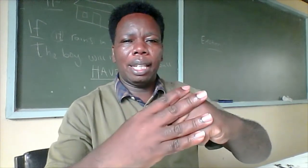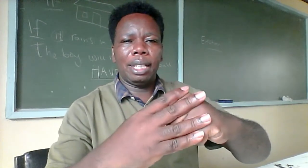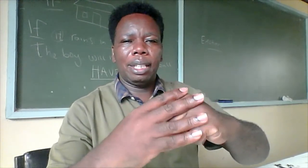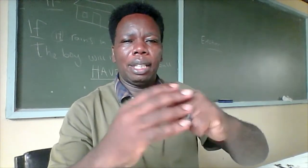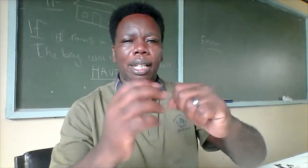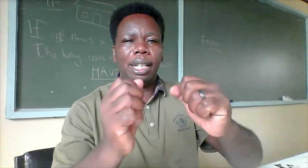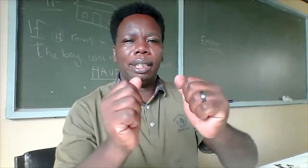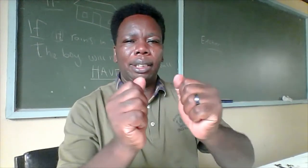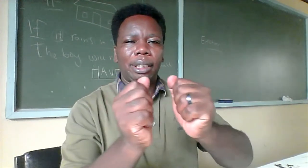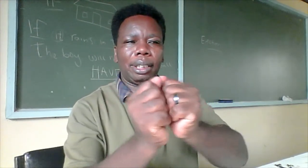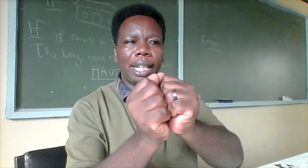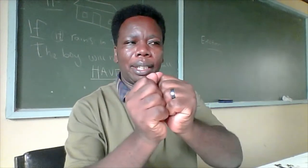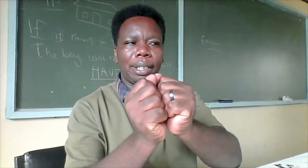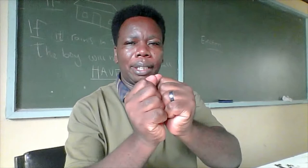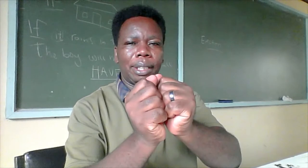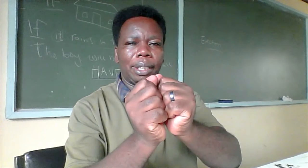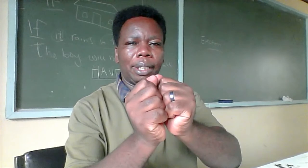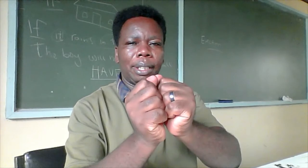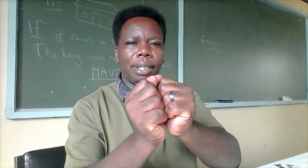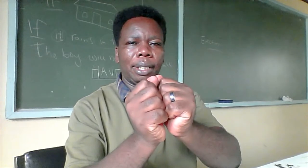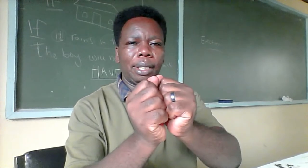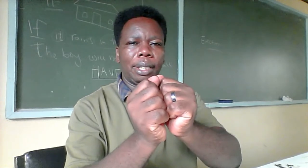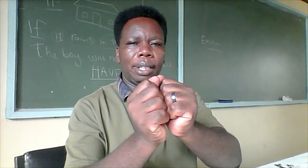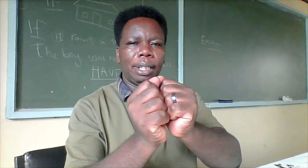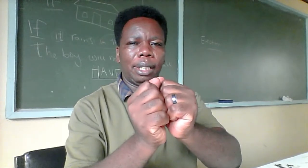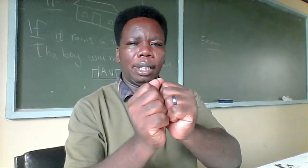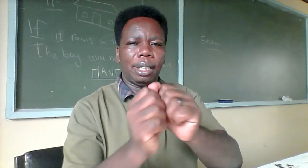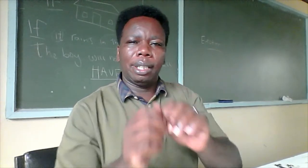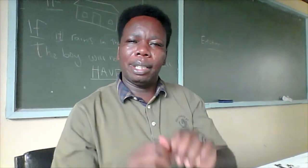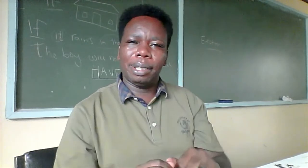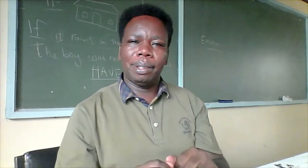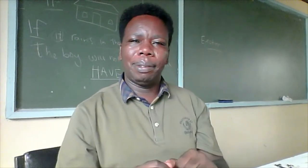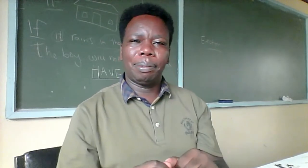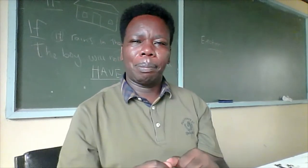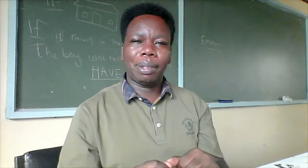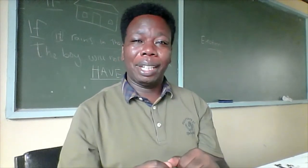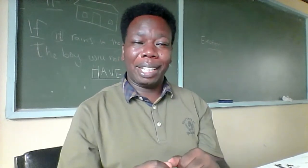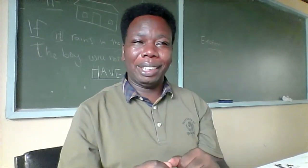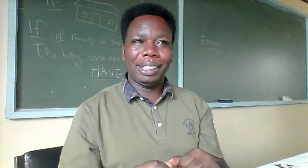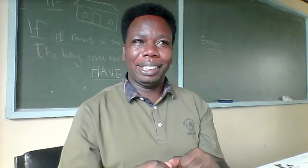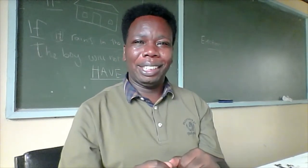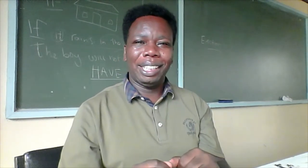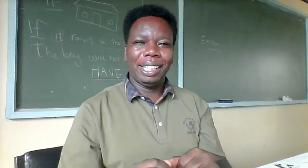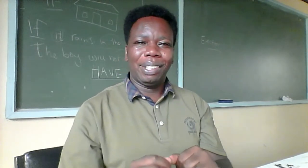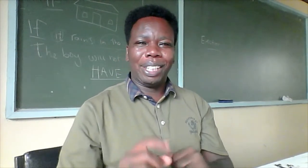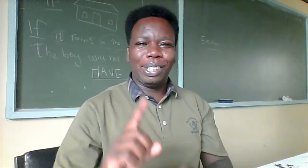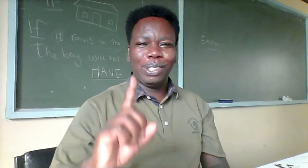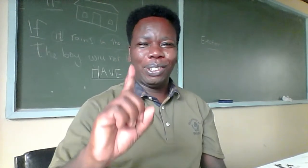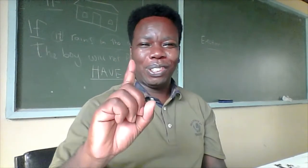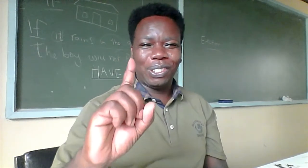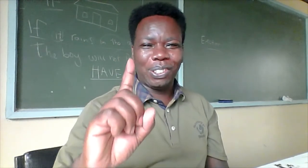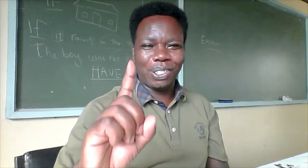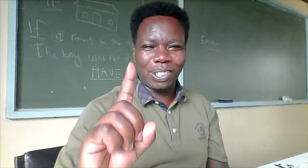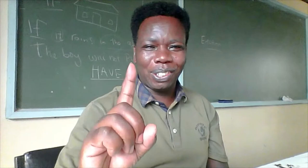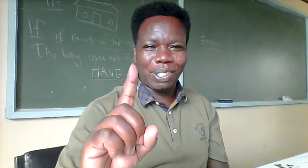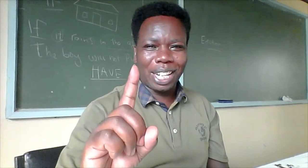and ten uh-huh again can do one